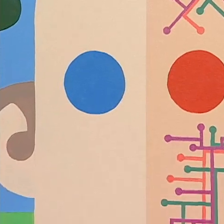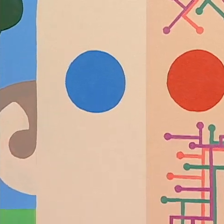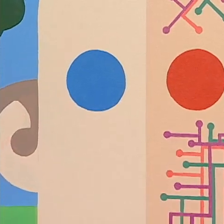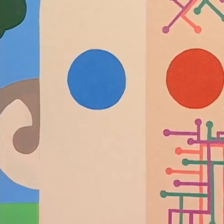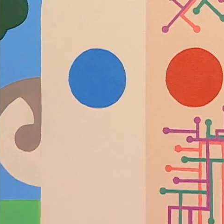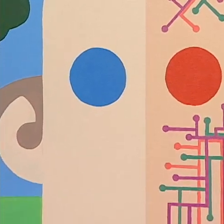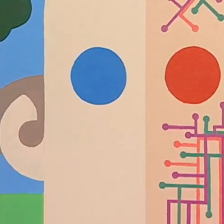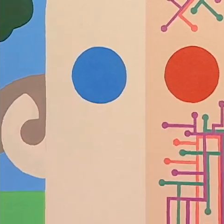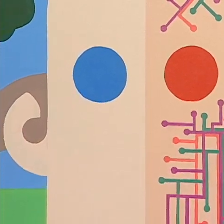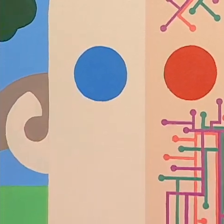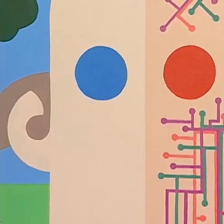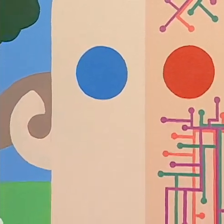world is the world.